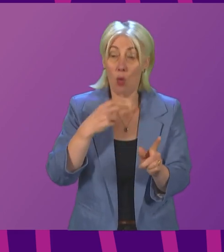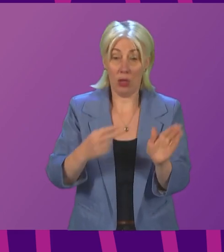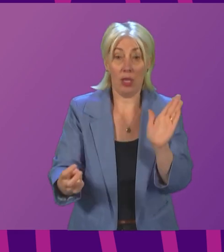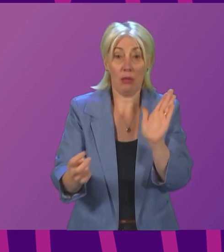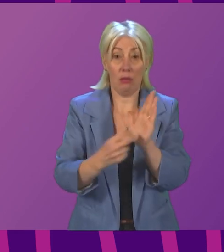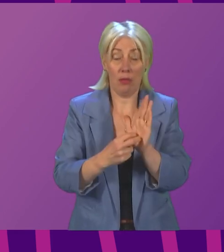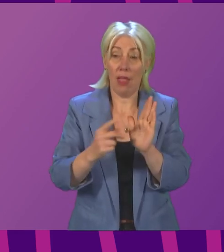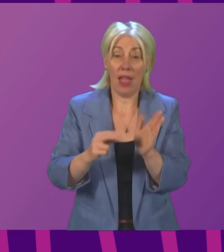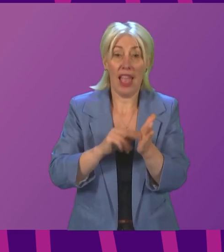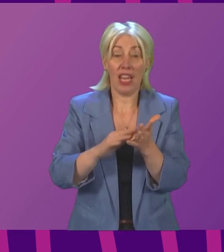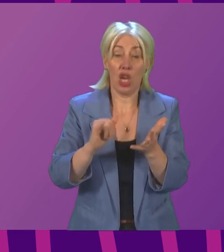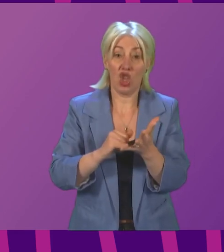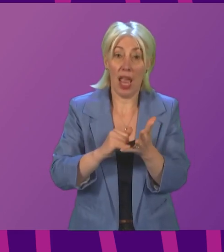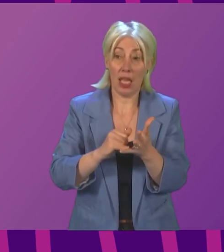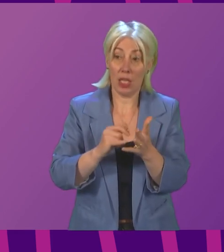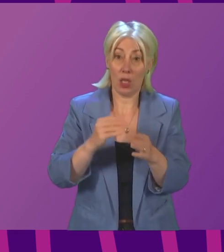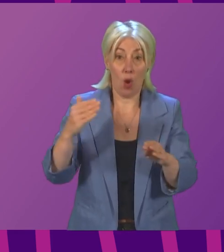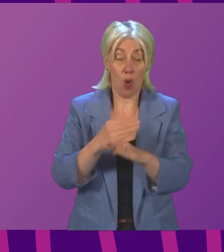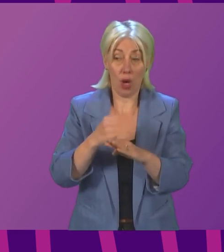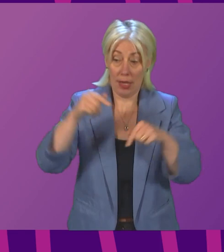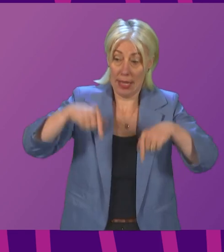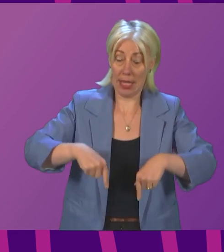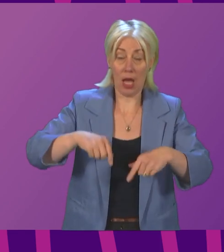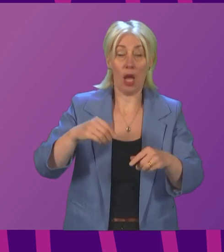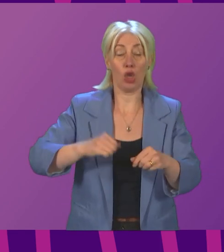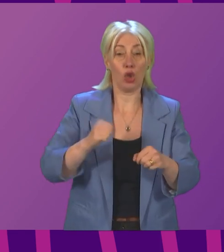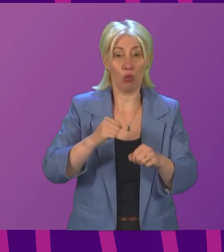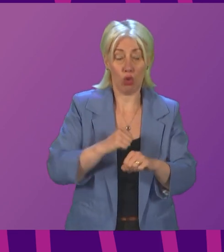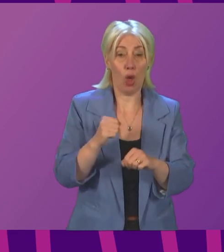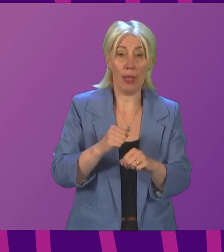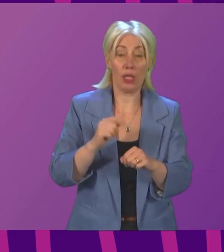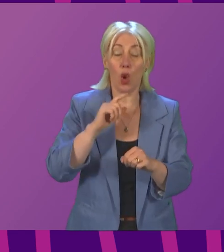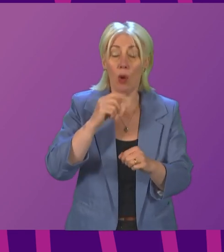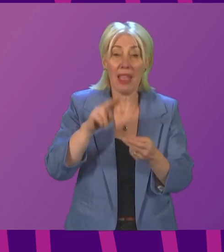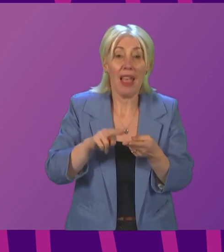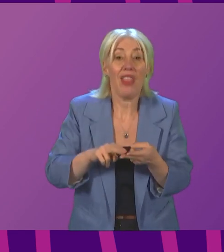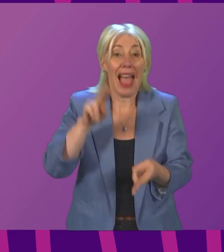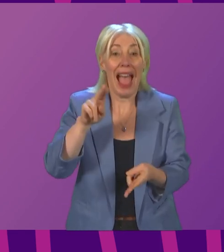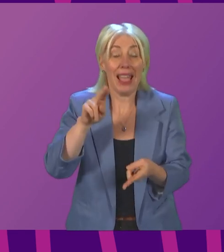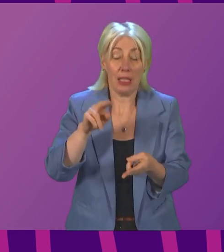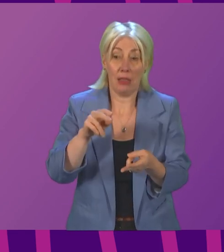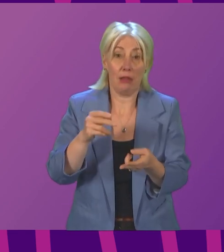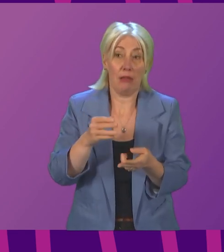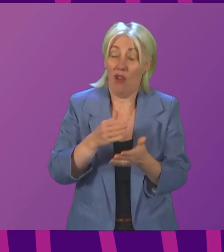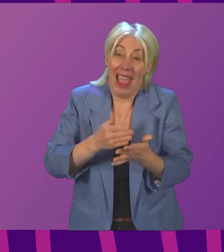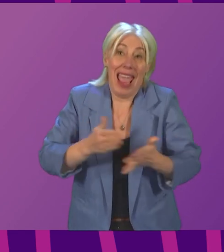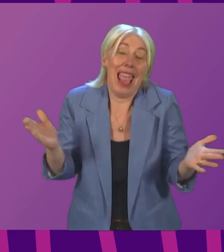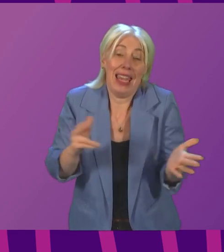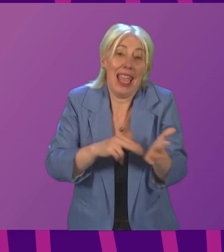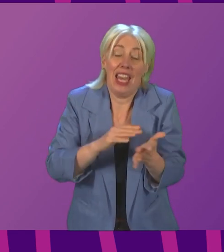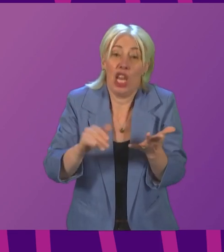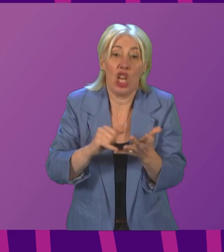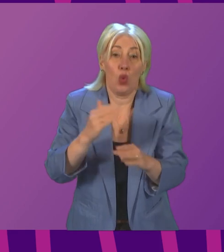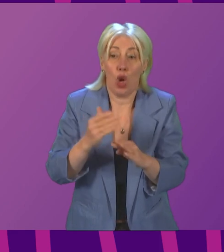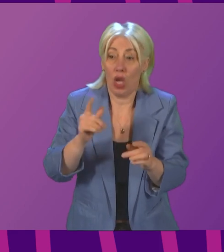that NHS workers in Scotland, Agenda for Change workers, are receiving this year the highest pay increase of any NHS